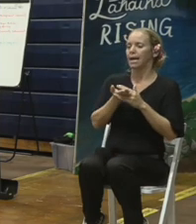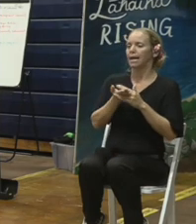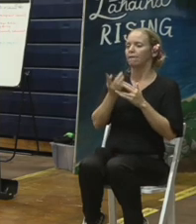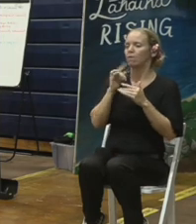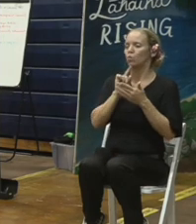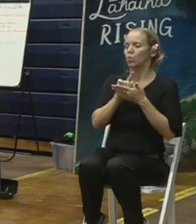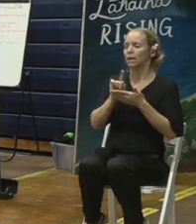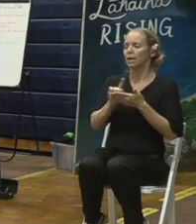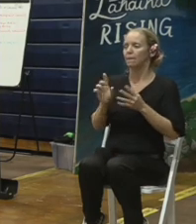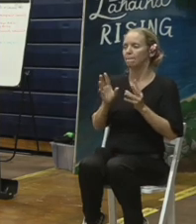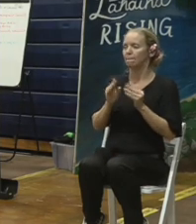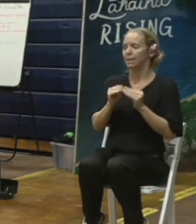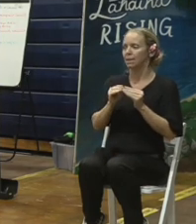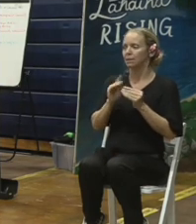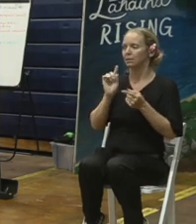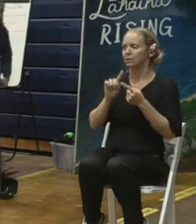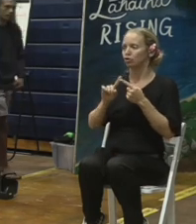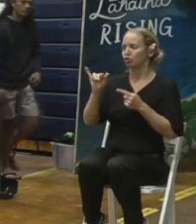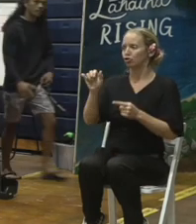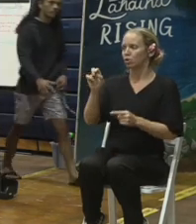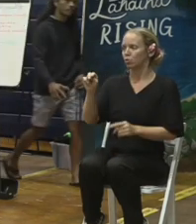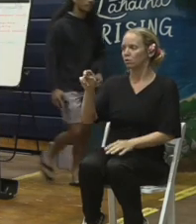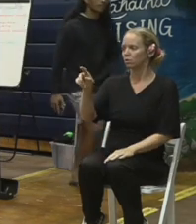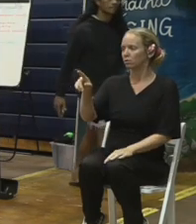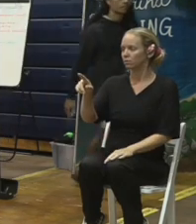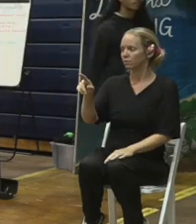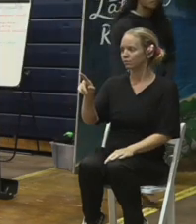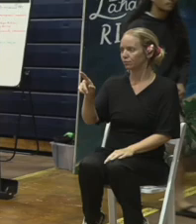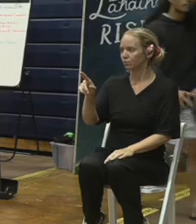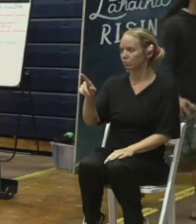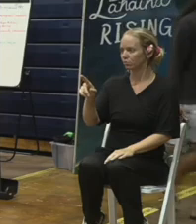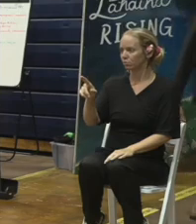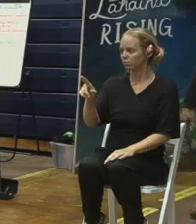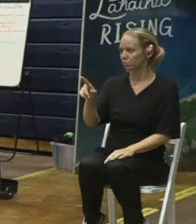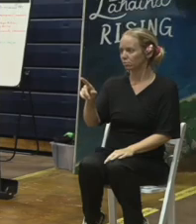mayor Bisson if he can offer some closing